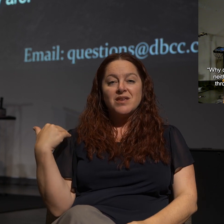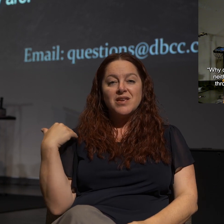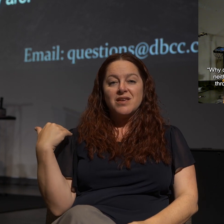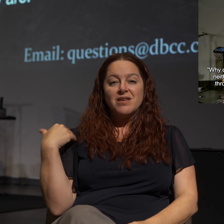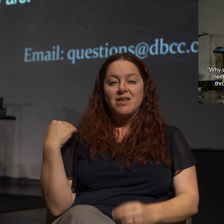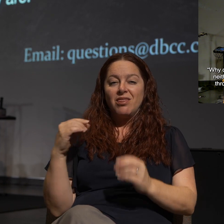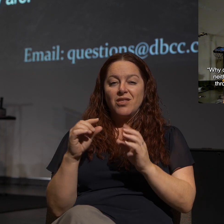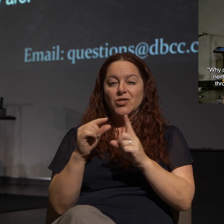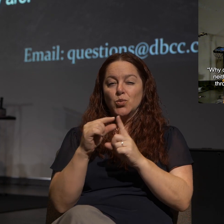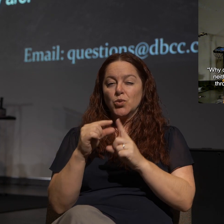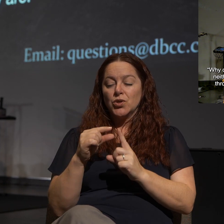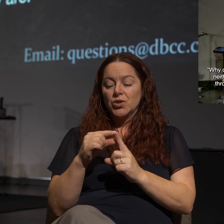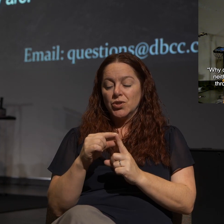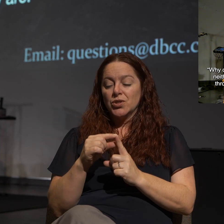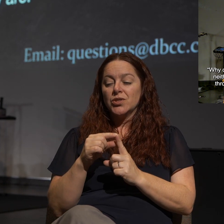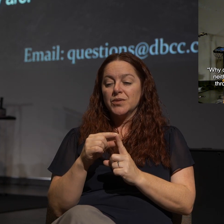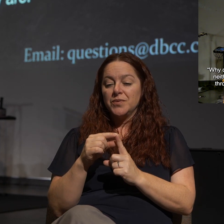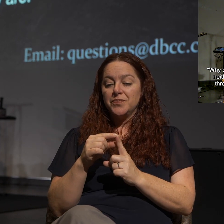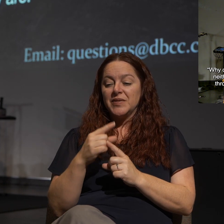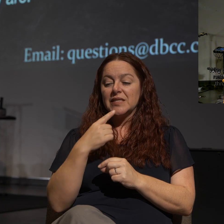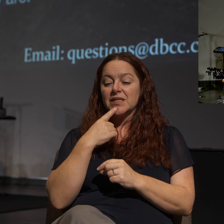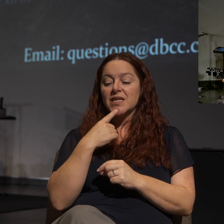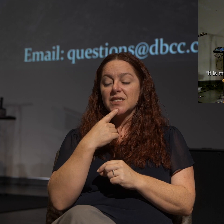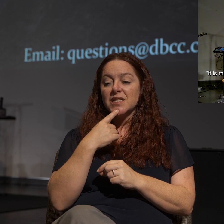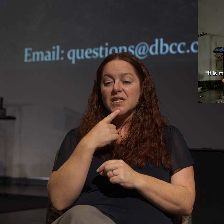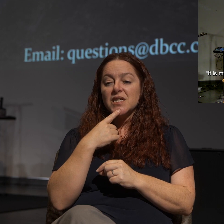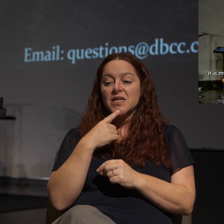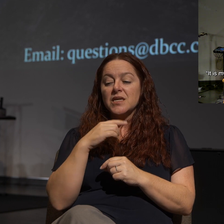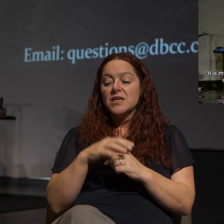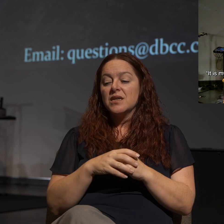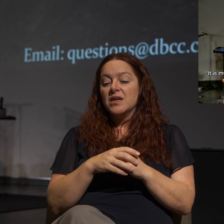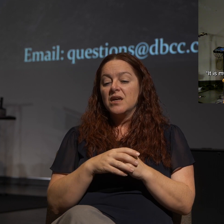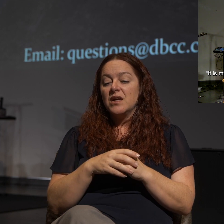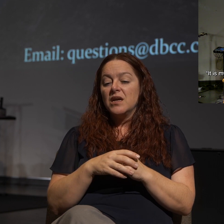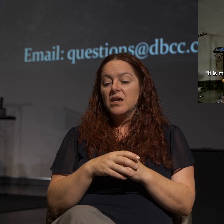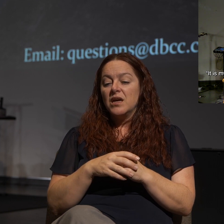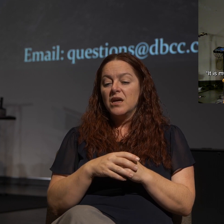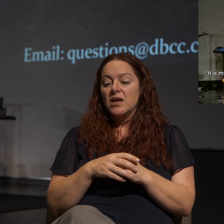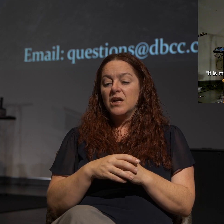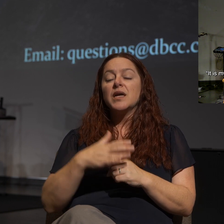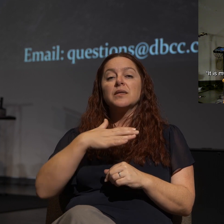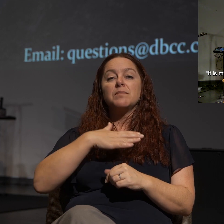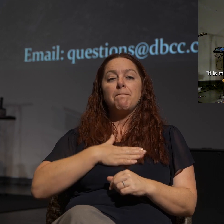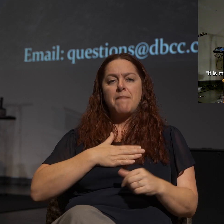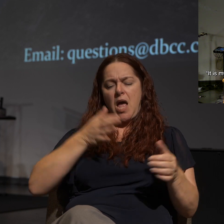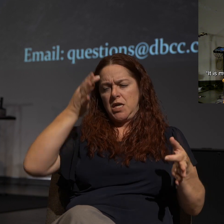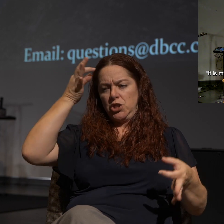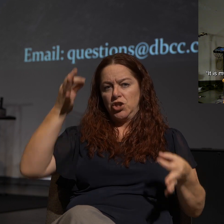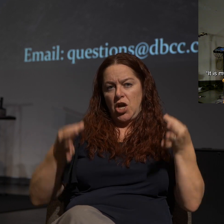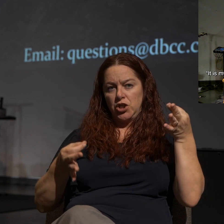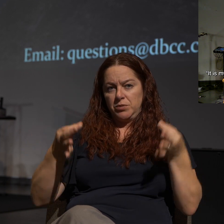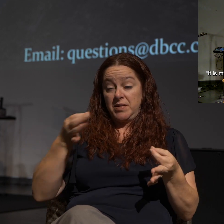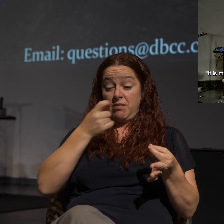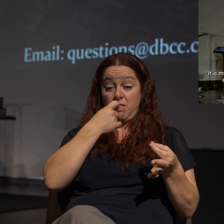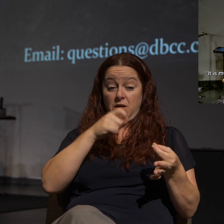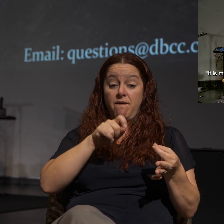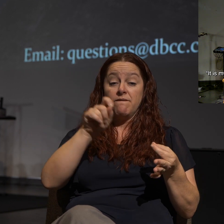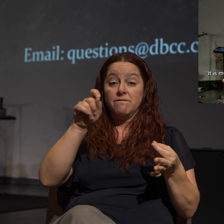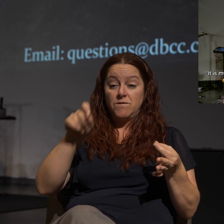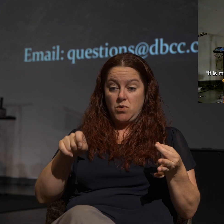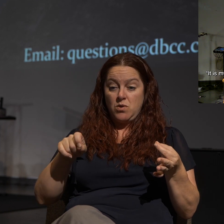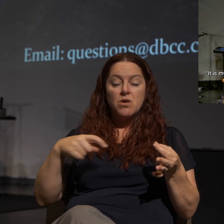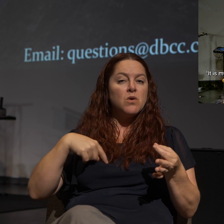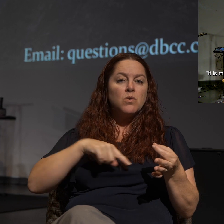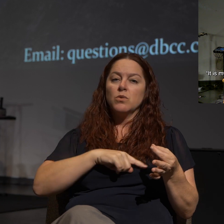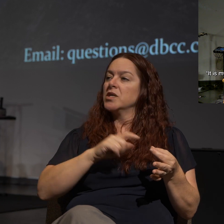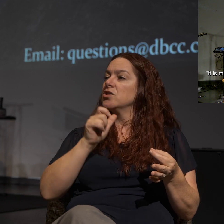these words. James says this, Acts 15, 19, It is my judgment, therefore, that